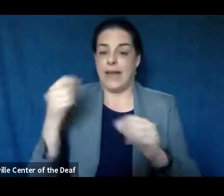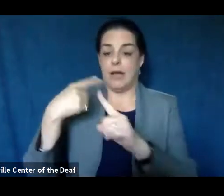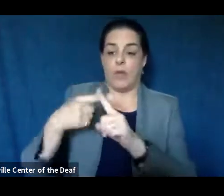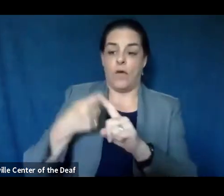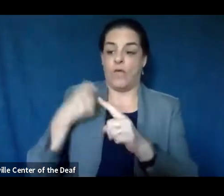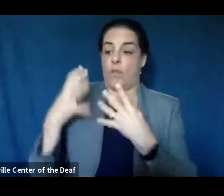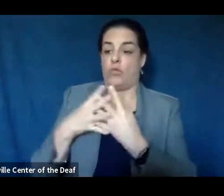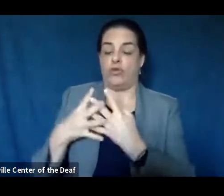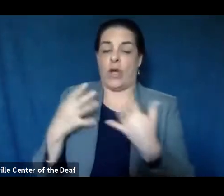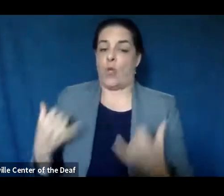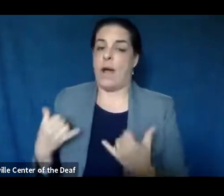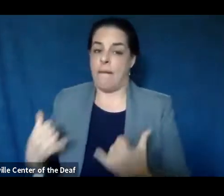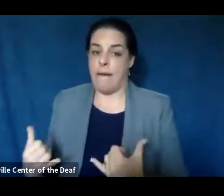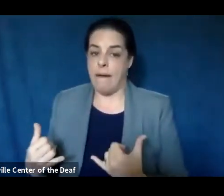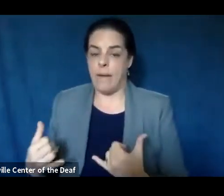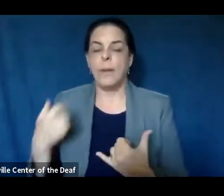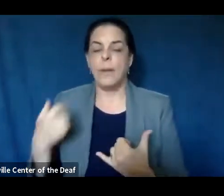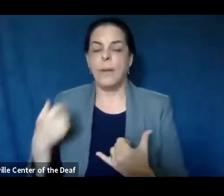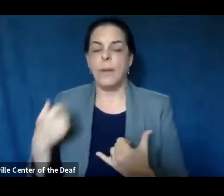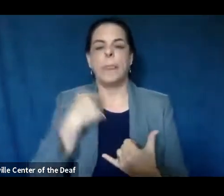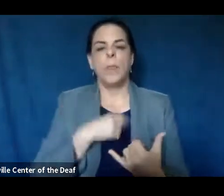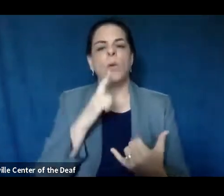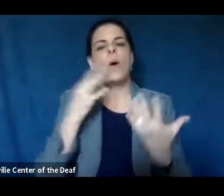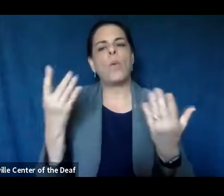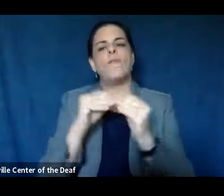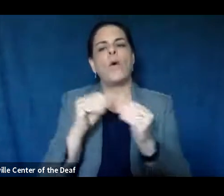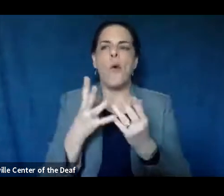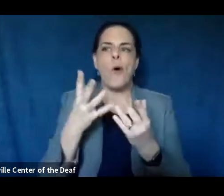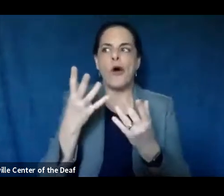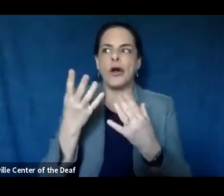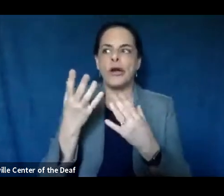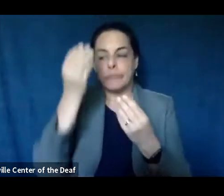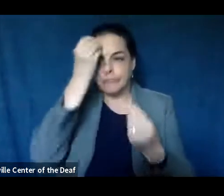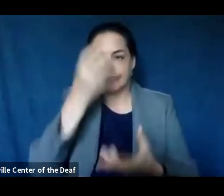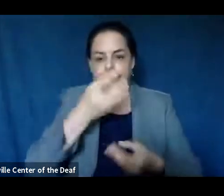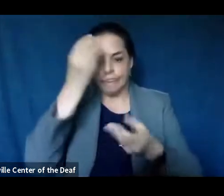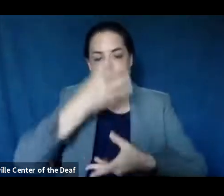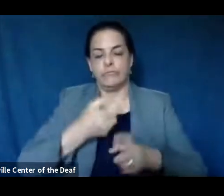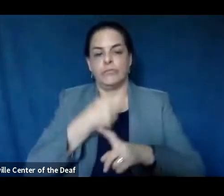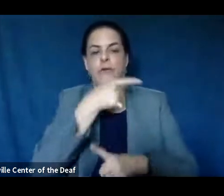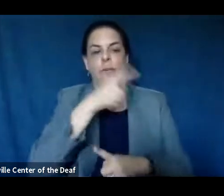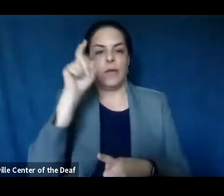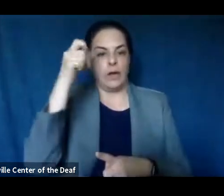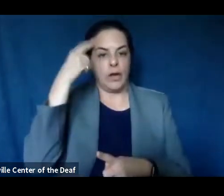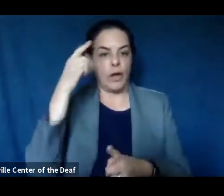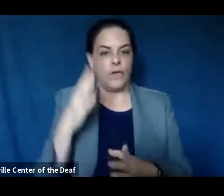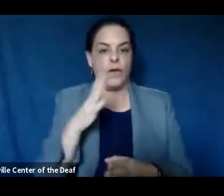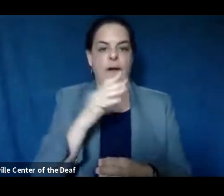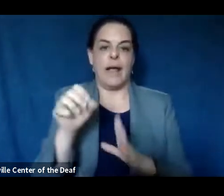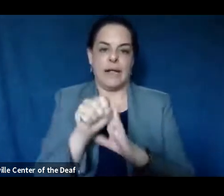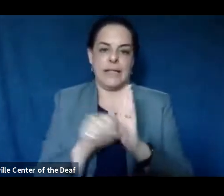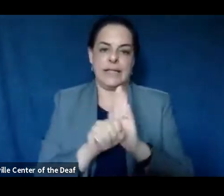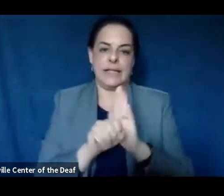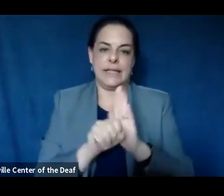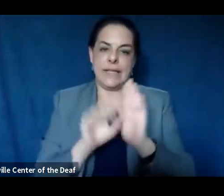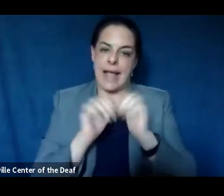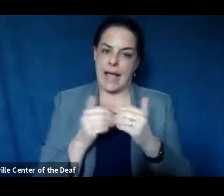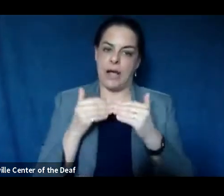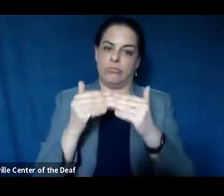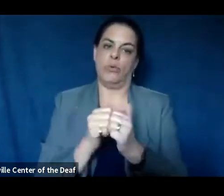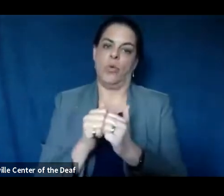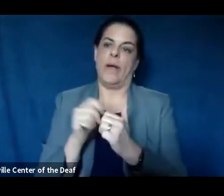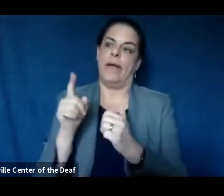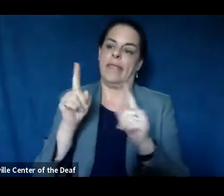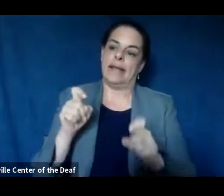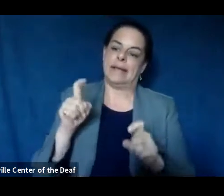the jail at this time. And we are waiting on more guidance from the governor's office and from the state on how to move forward with corrections testing as